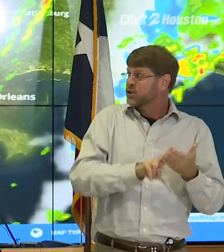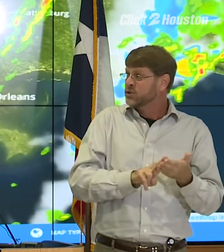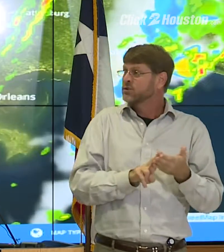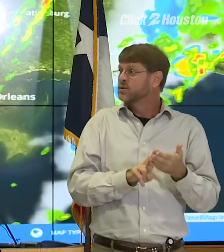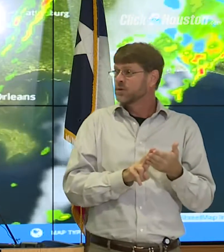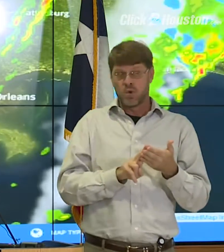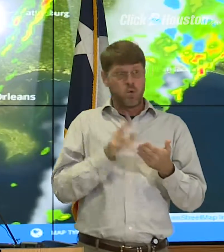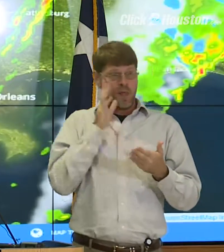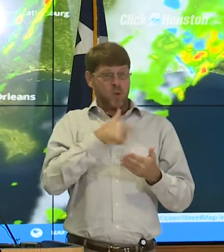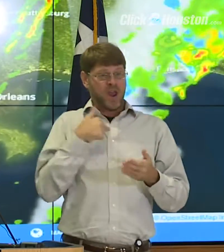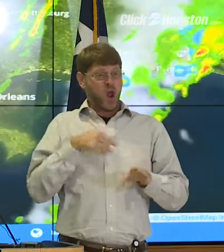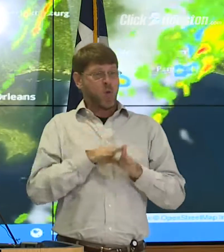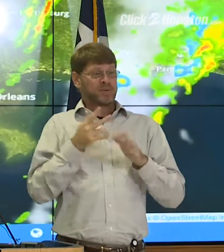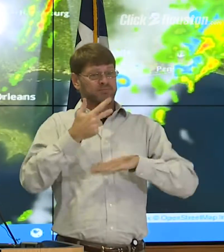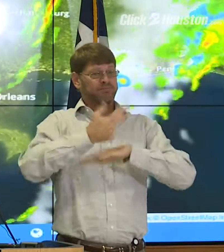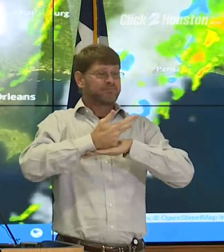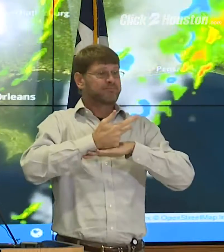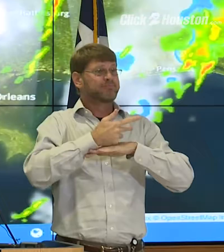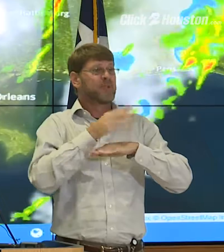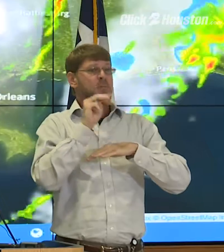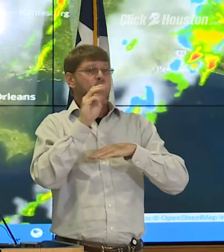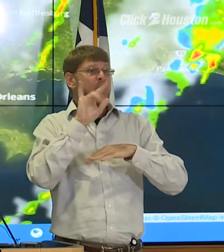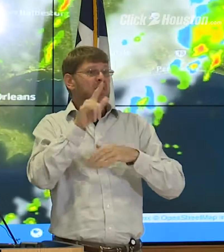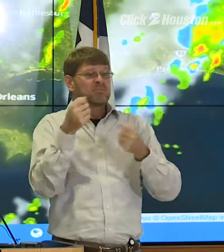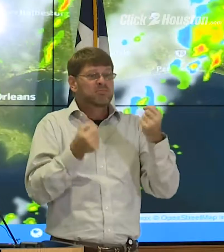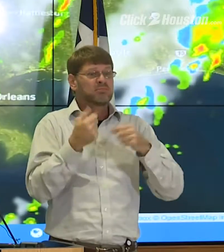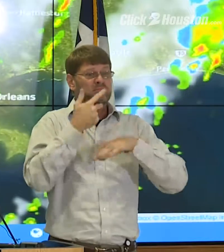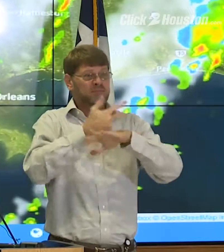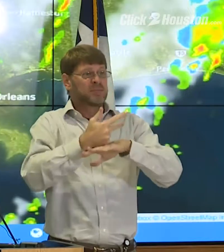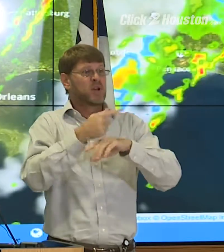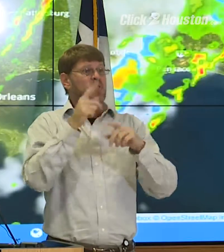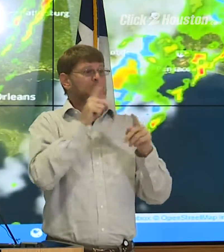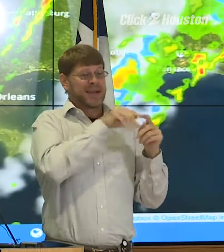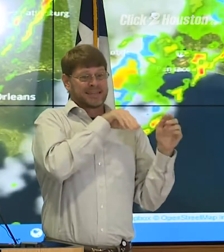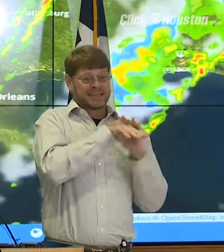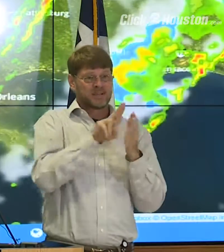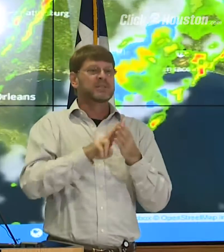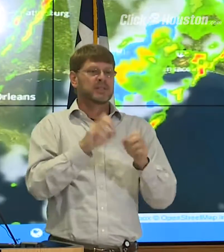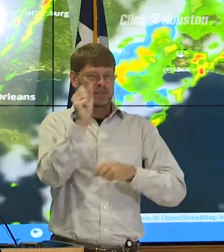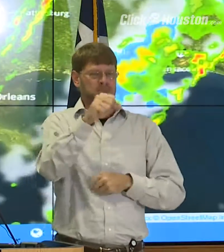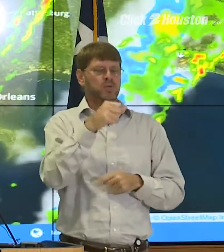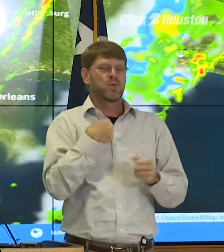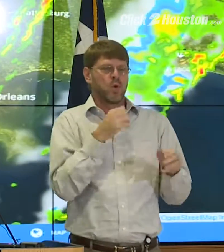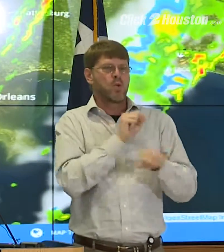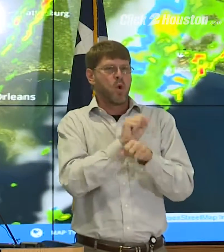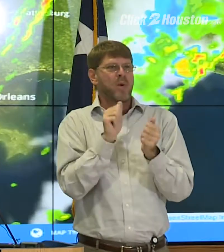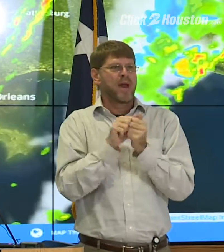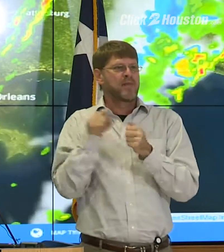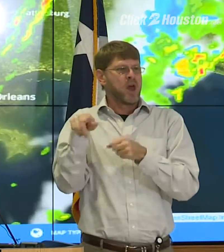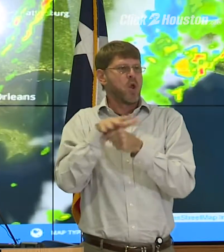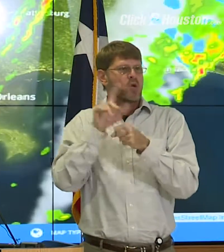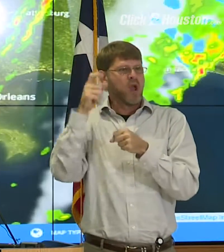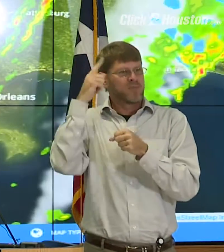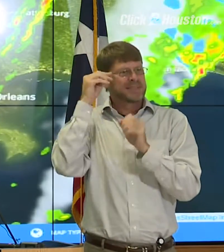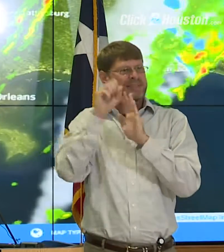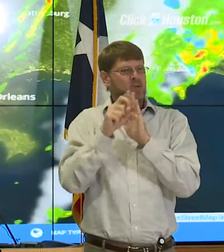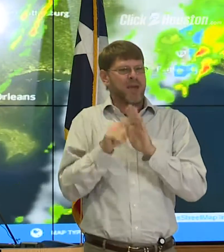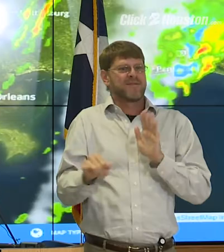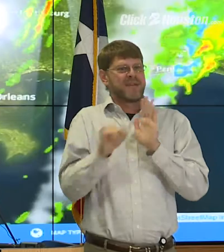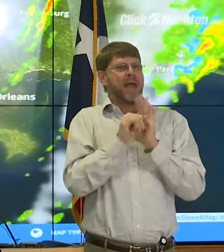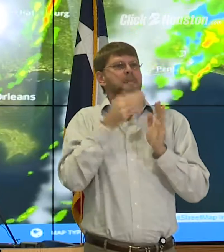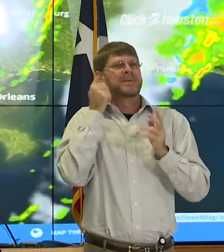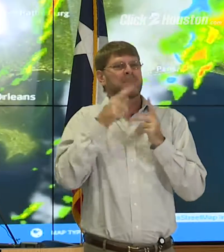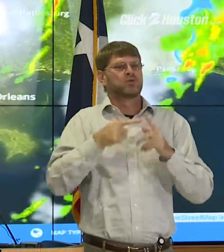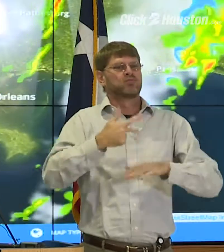Okay, the question is, are we going to open mobile units or fixed sites to register people? The answer is yes. We're working with the local government and state to identify